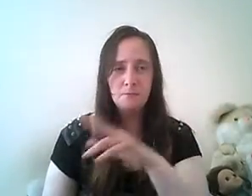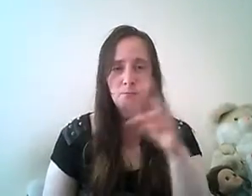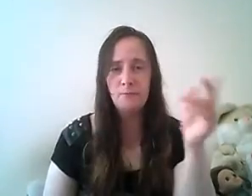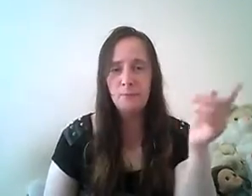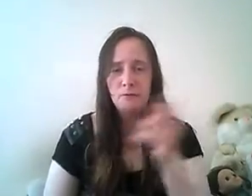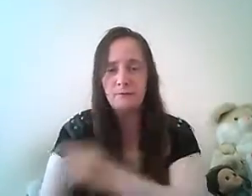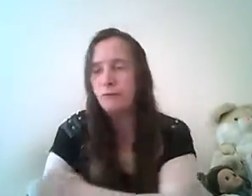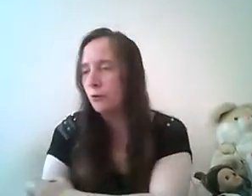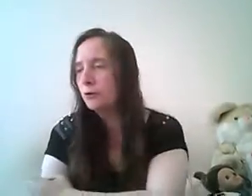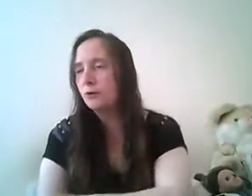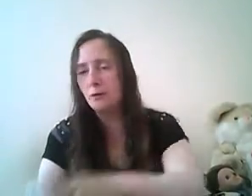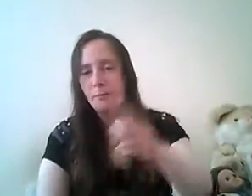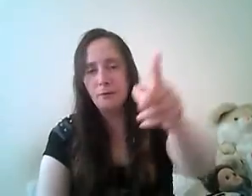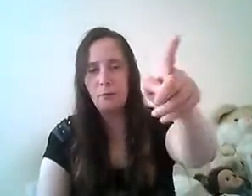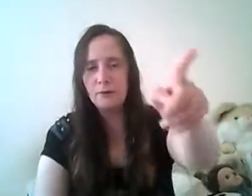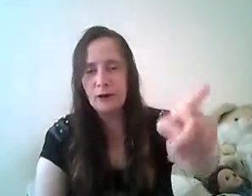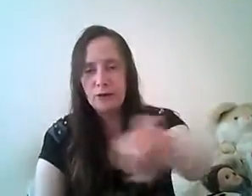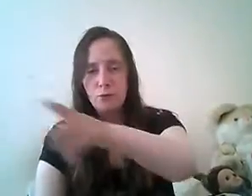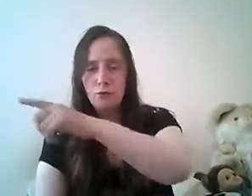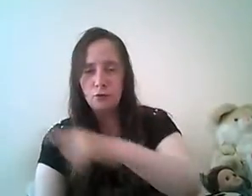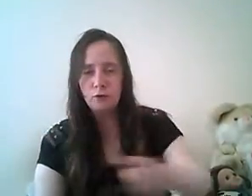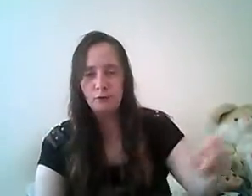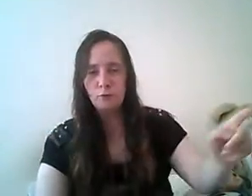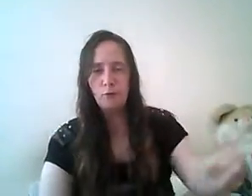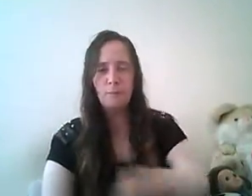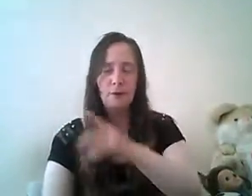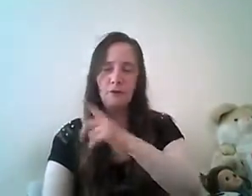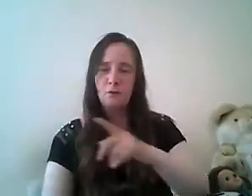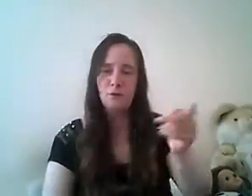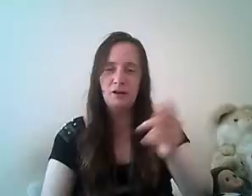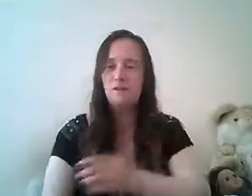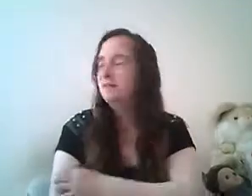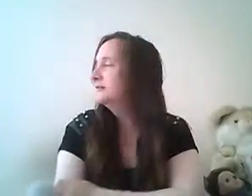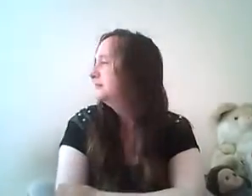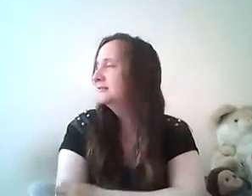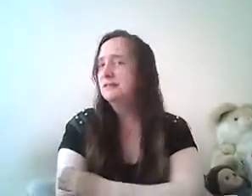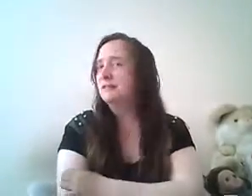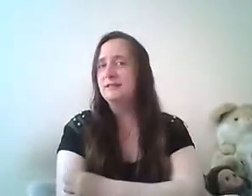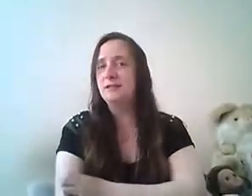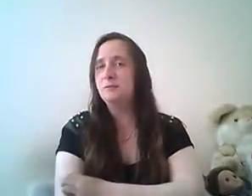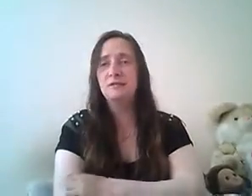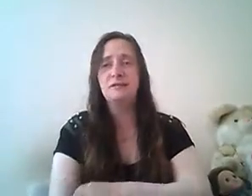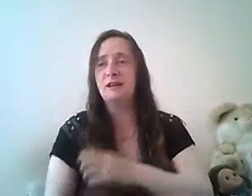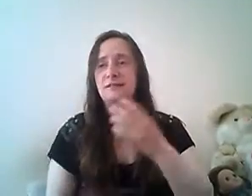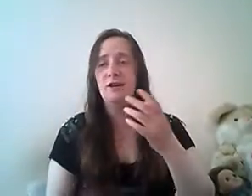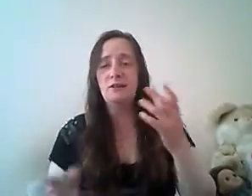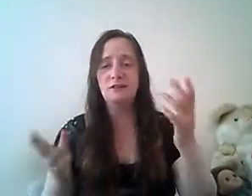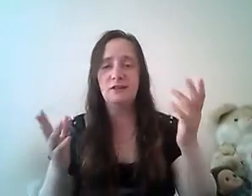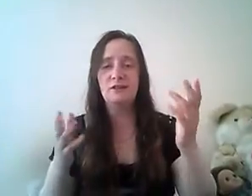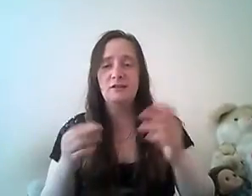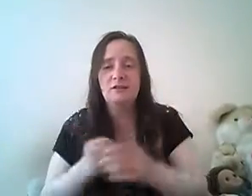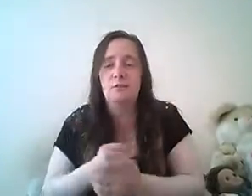moving about and falling they're going up one aisle down the aisle and up another aisle doing that and said she was just getting scared and scared and scared she just